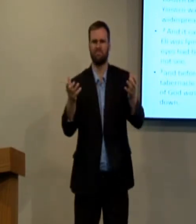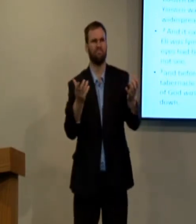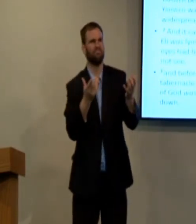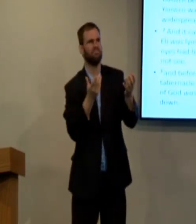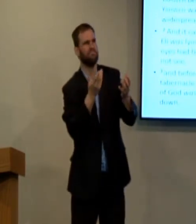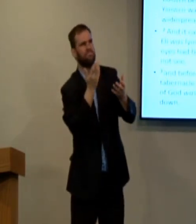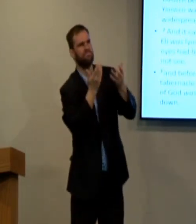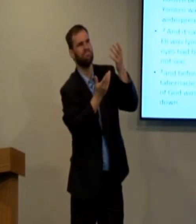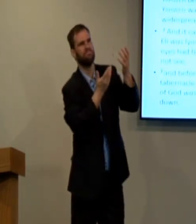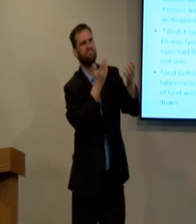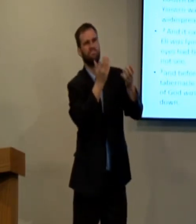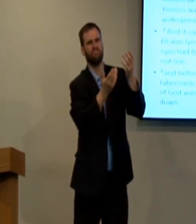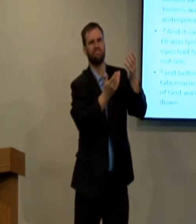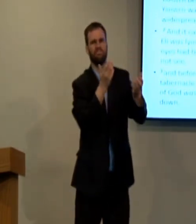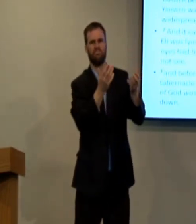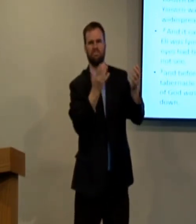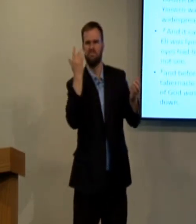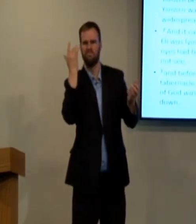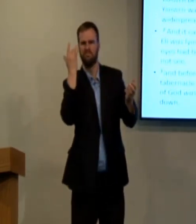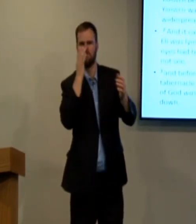Or there was very little communication